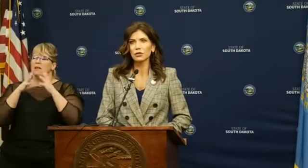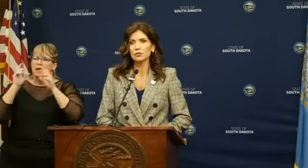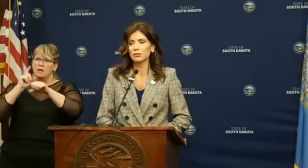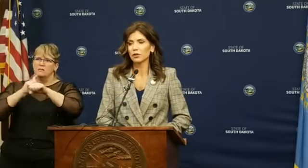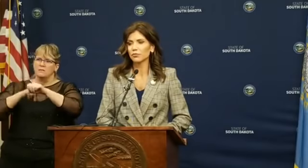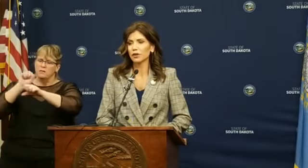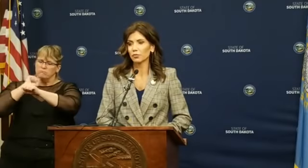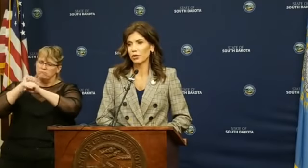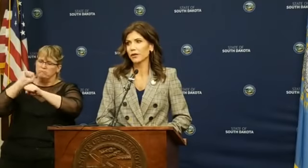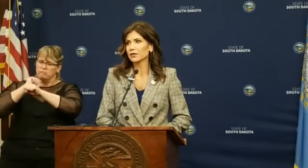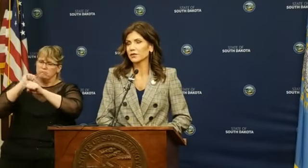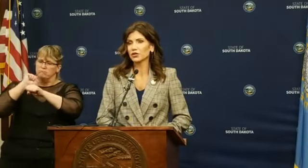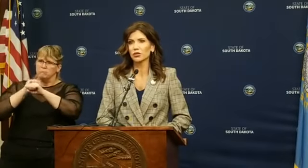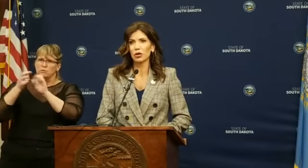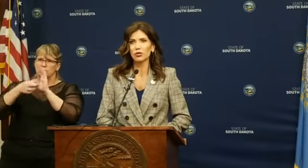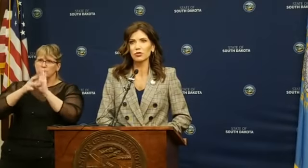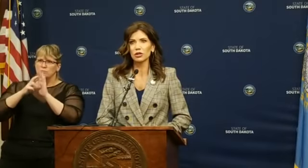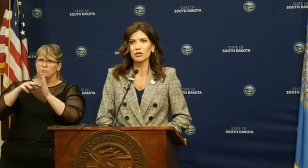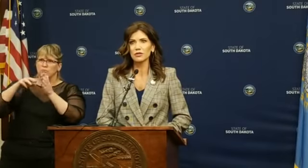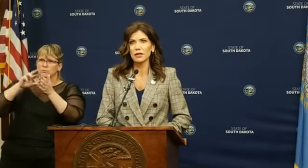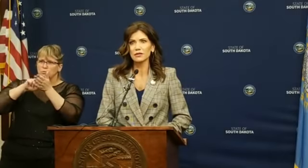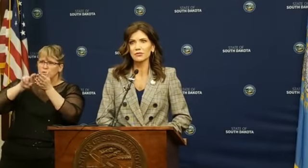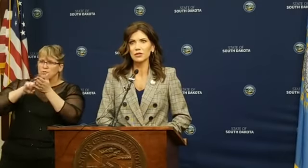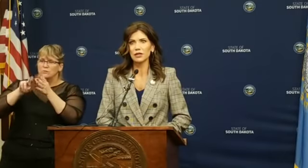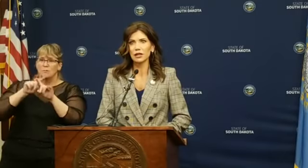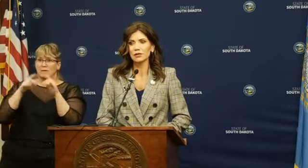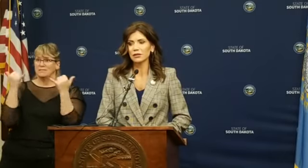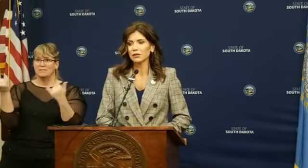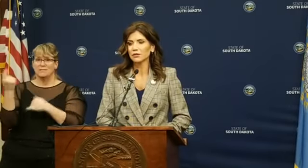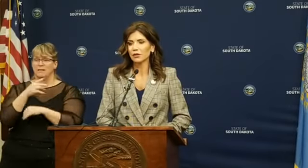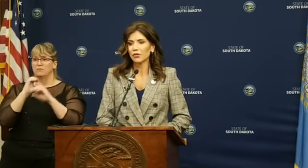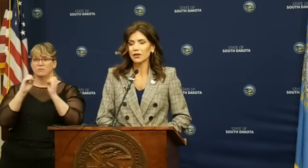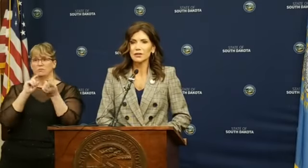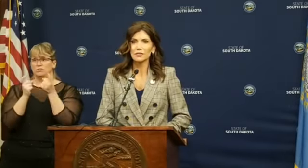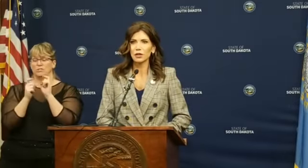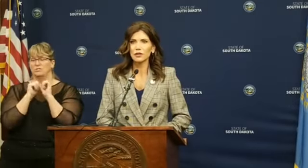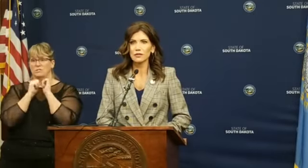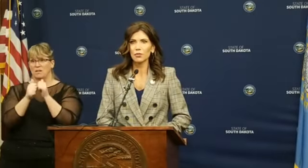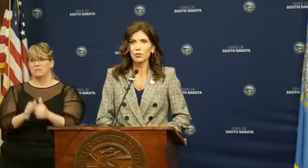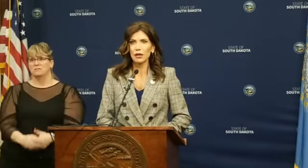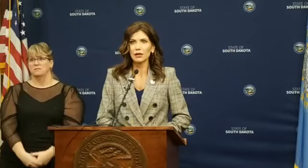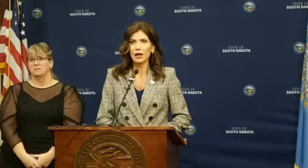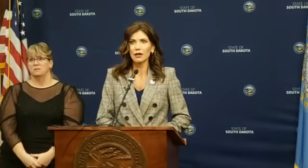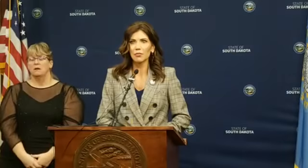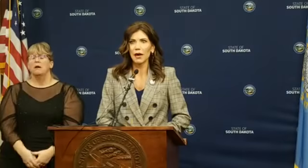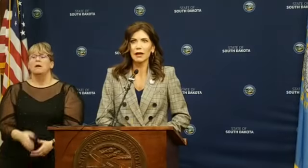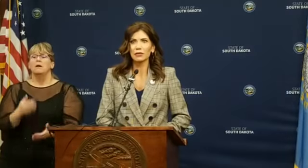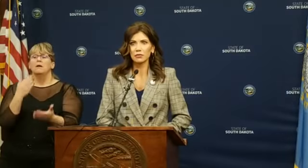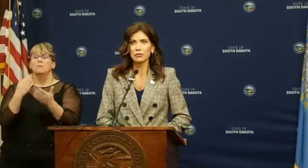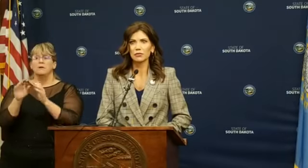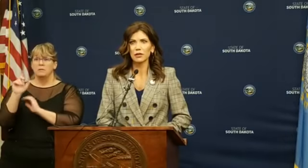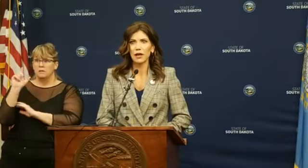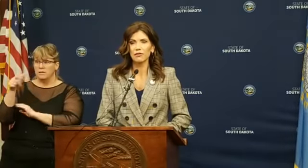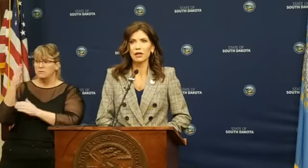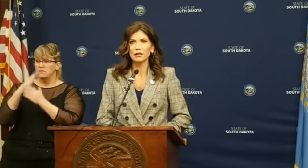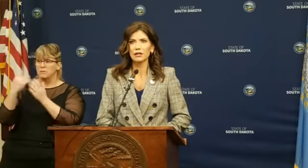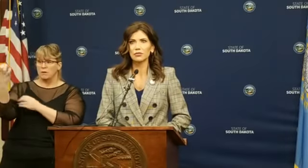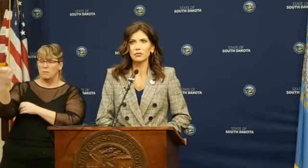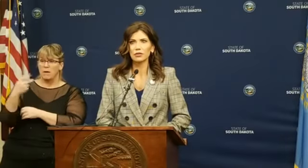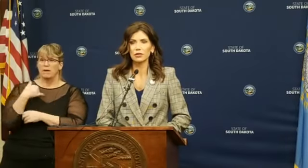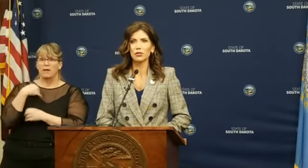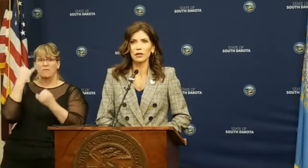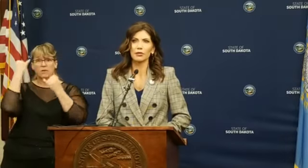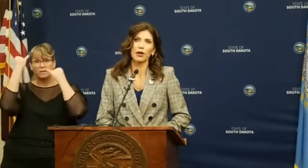time into it. We're at the end of session. There are no changes as of today. That doesn't mean that someone might not come back and have an